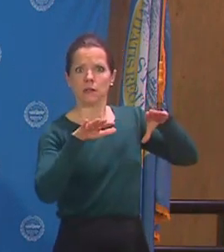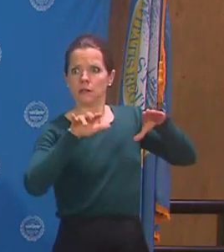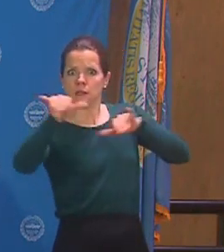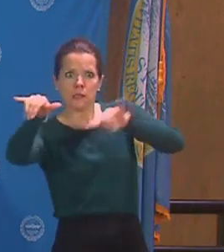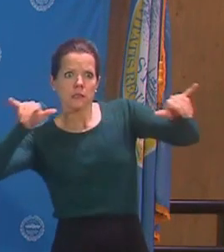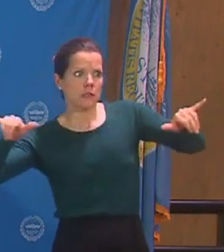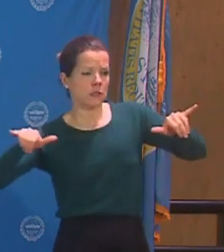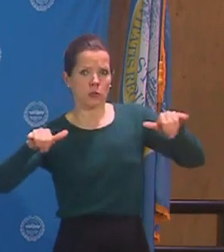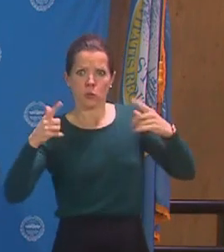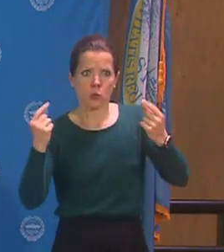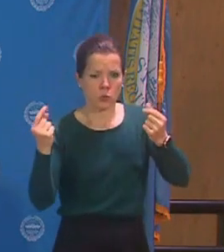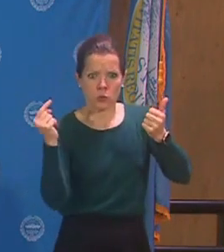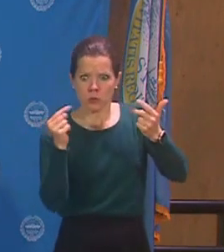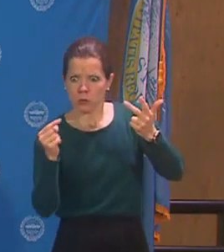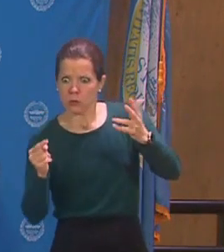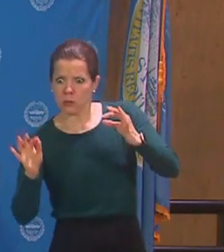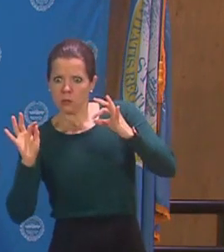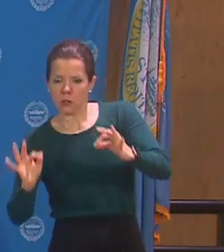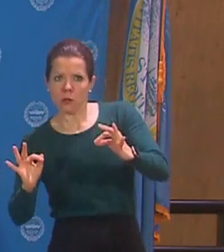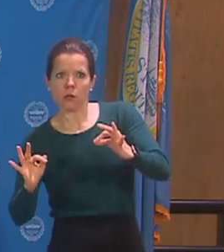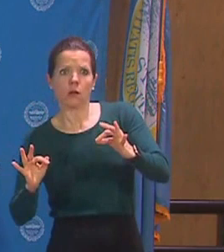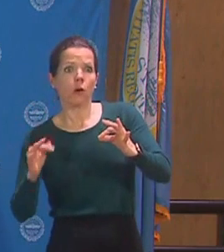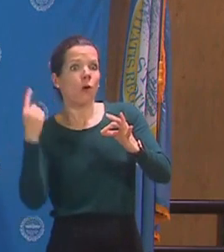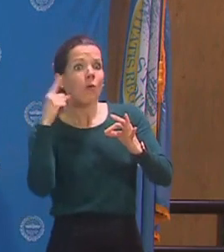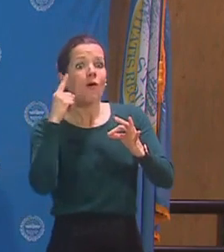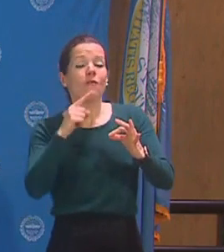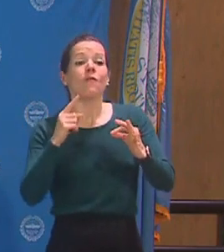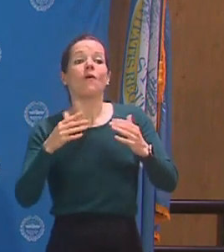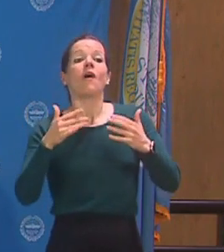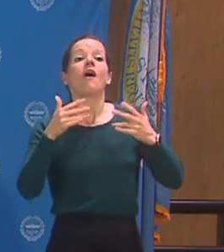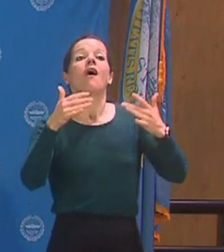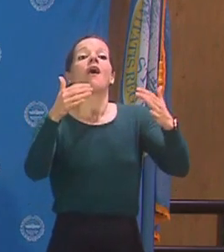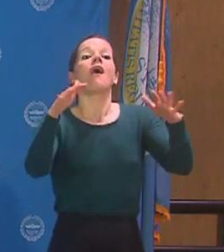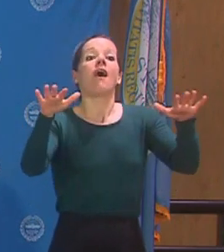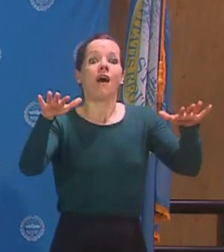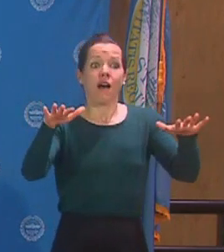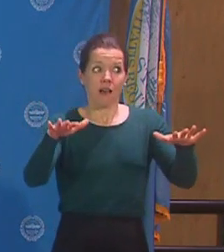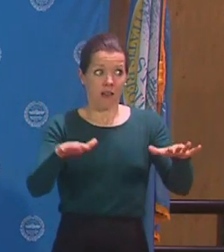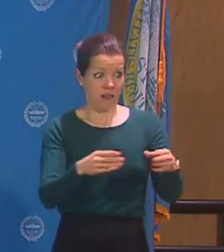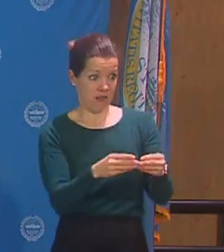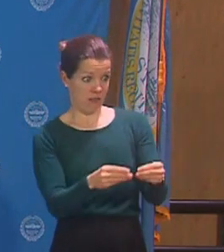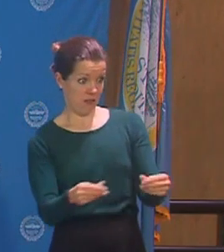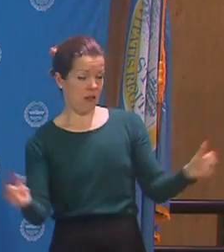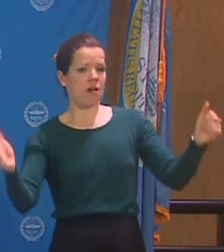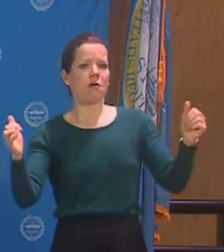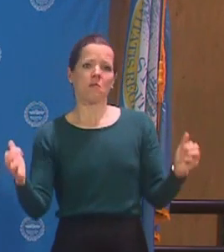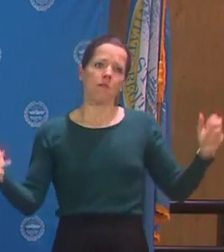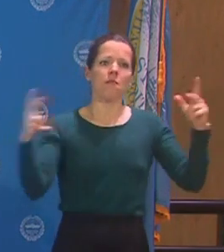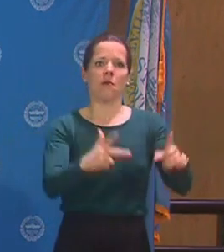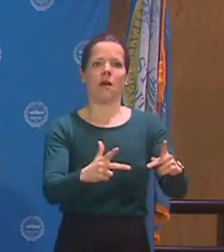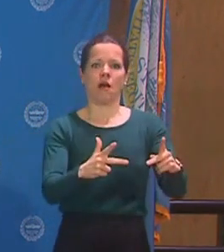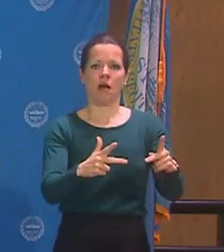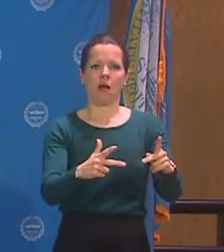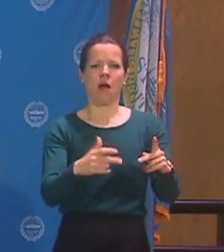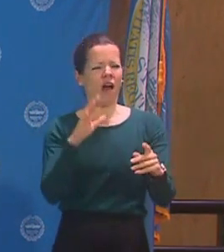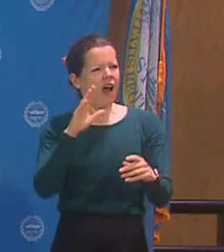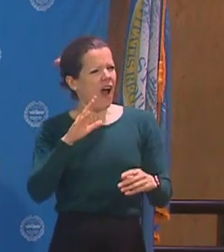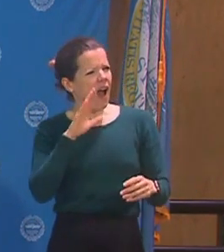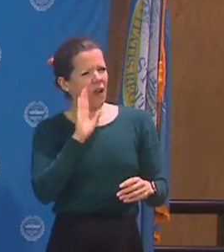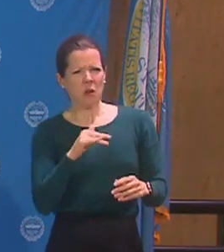Just another quick word on that is we all want to get back to work and we all want to go back to normal society. But this is not the time to talk about that.